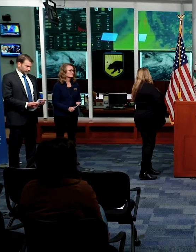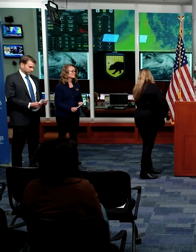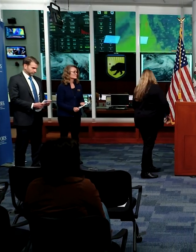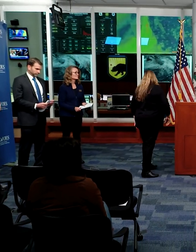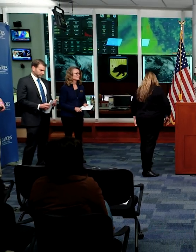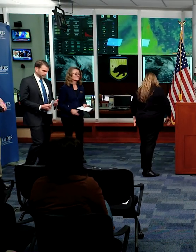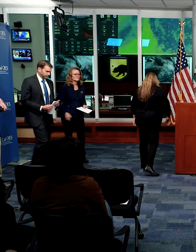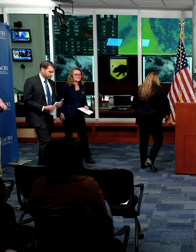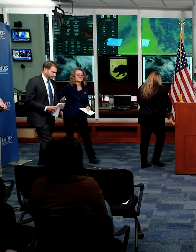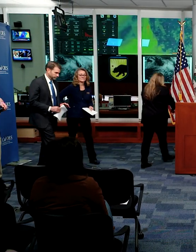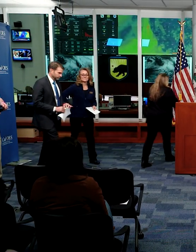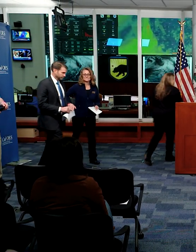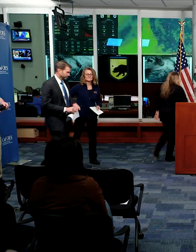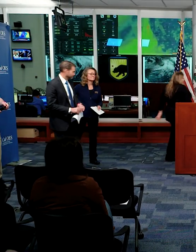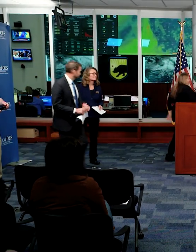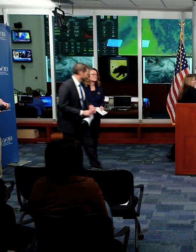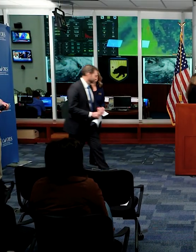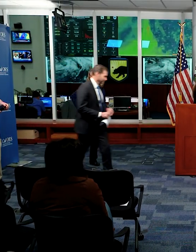Thank you. Thank you. you.